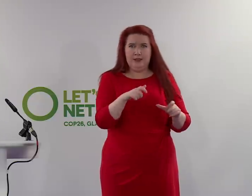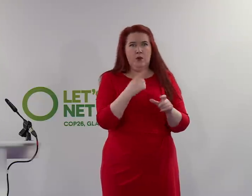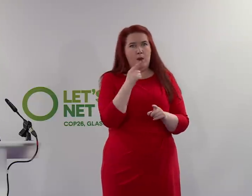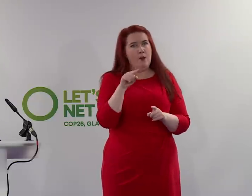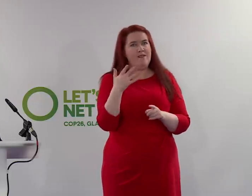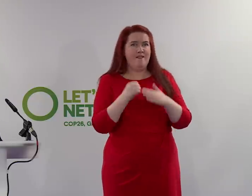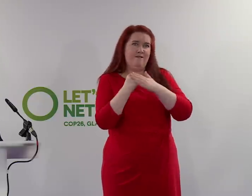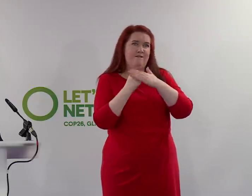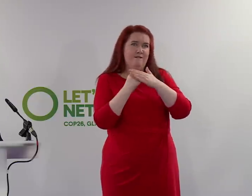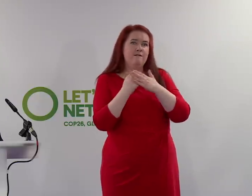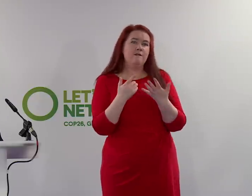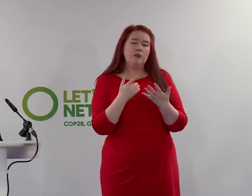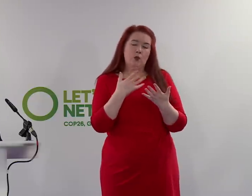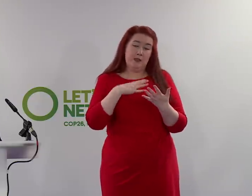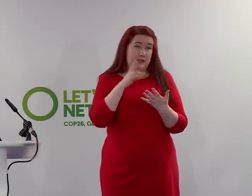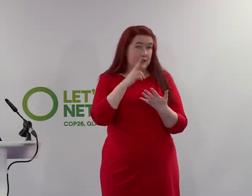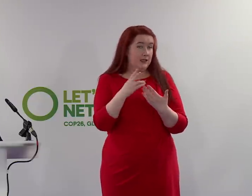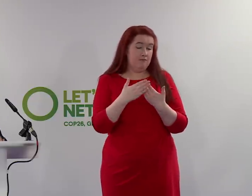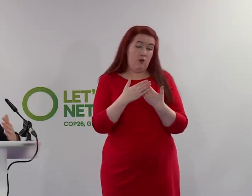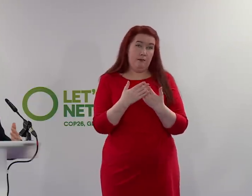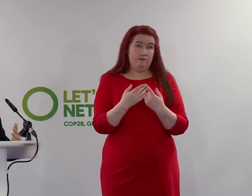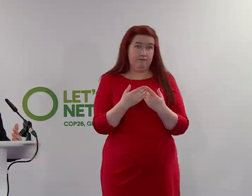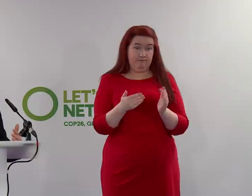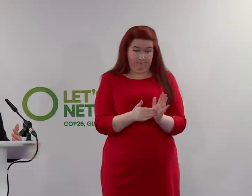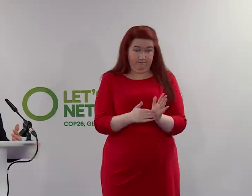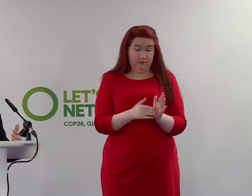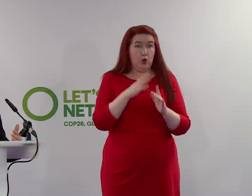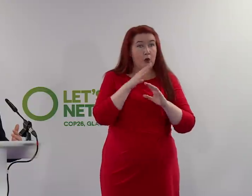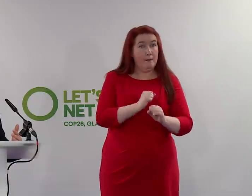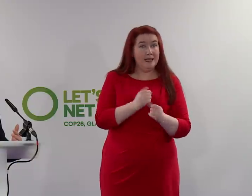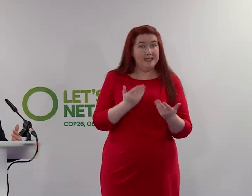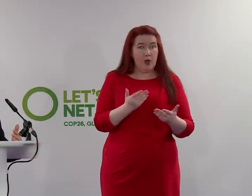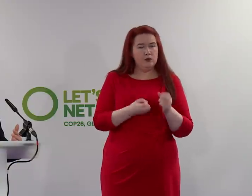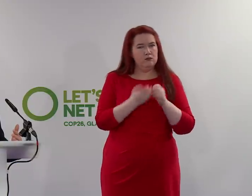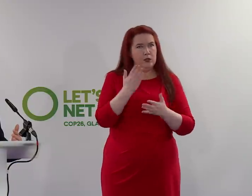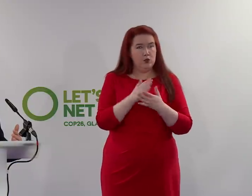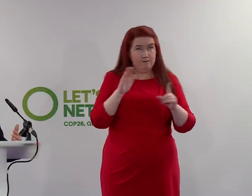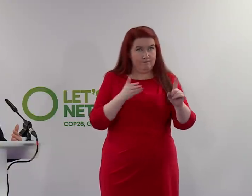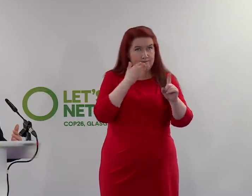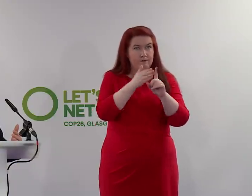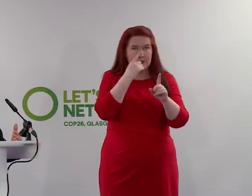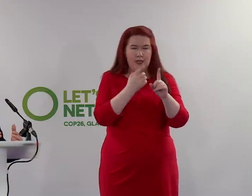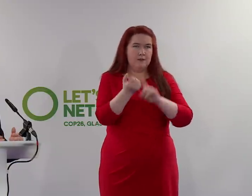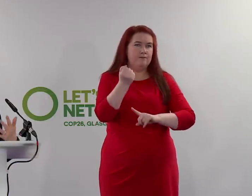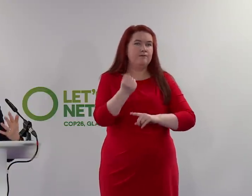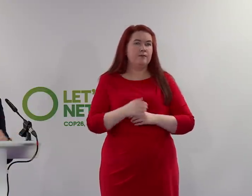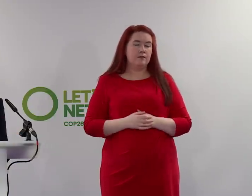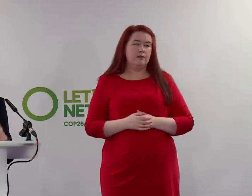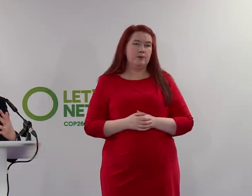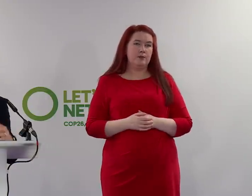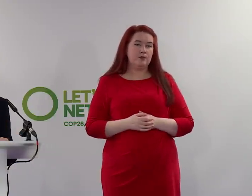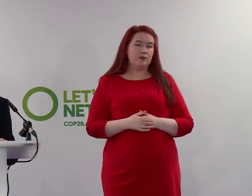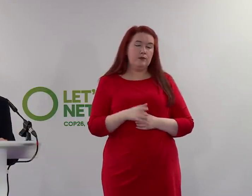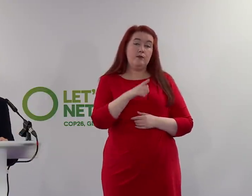nearer term commitments that enable that goal to stay very much a real one. That's why